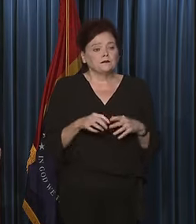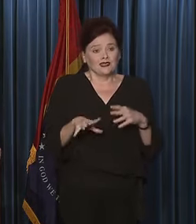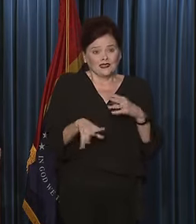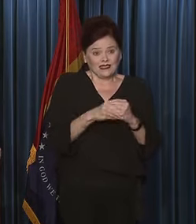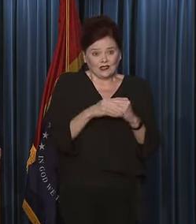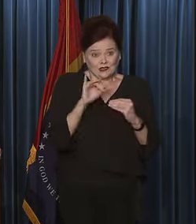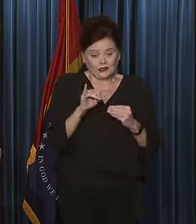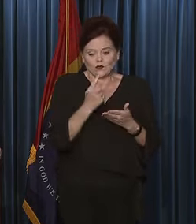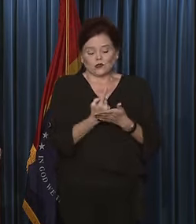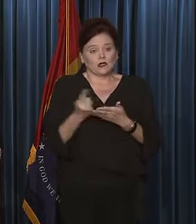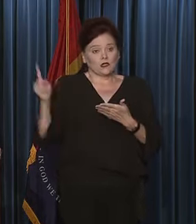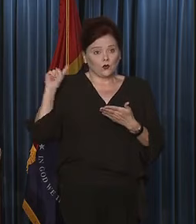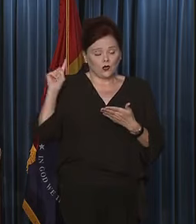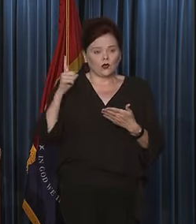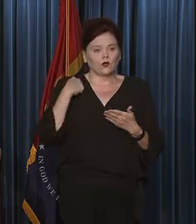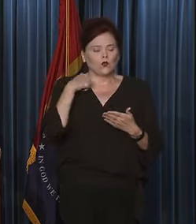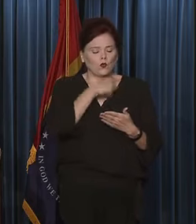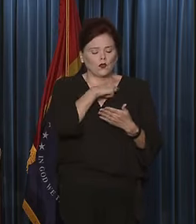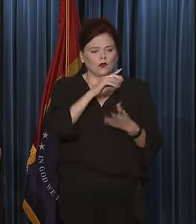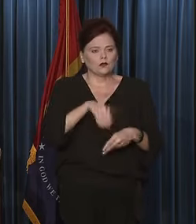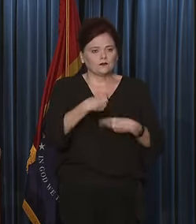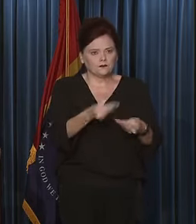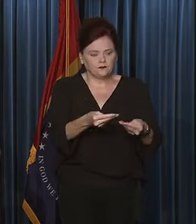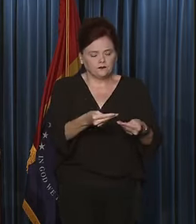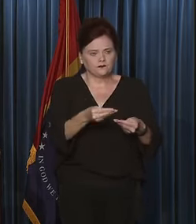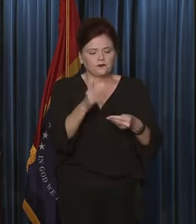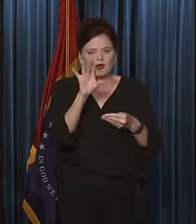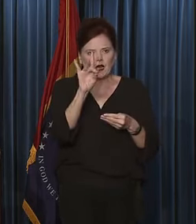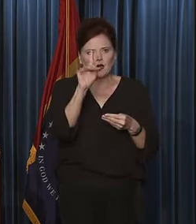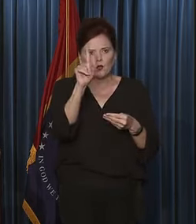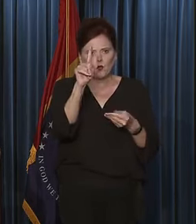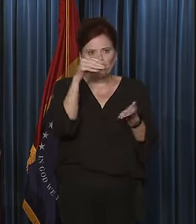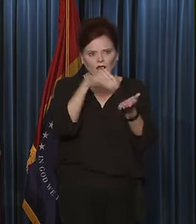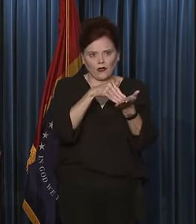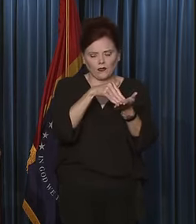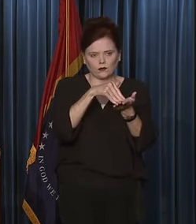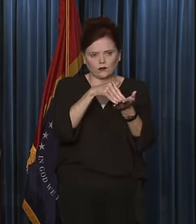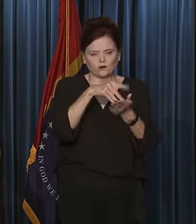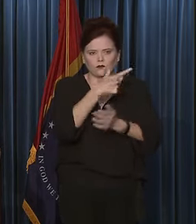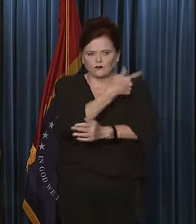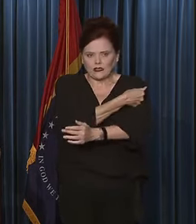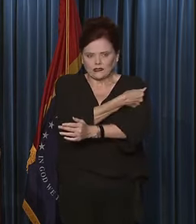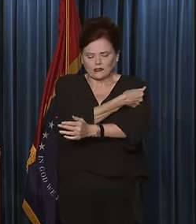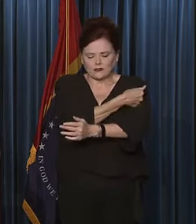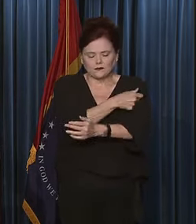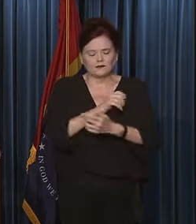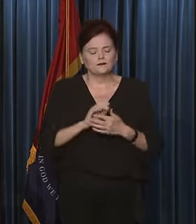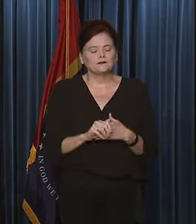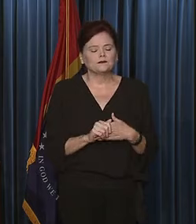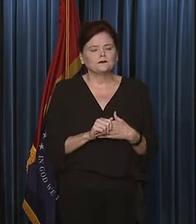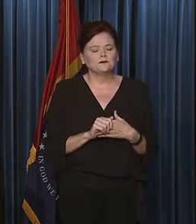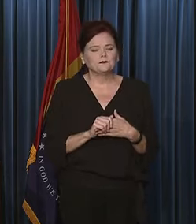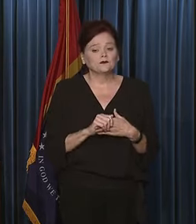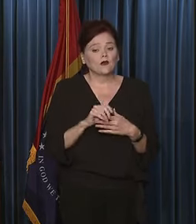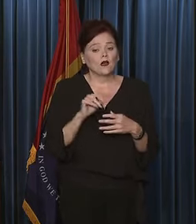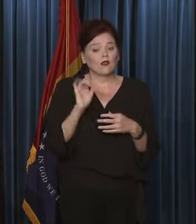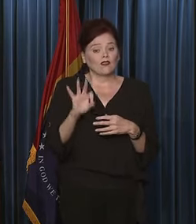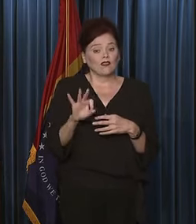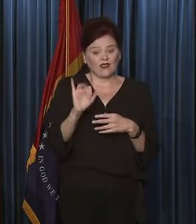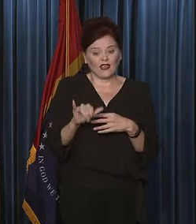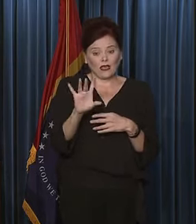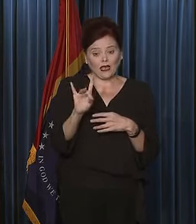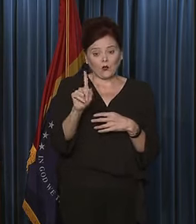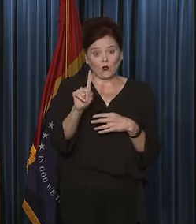last week, we administered over 81,000 vaccines. Of those,